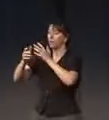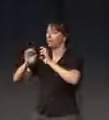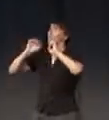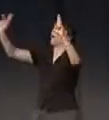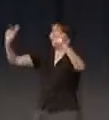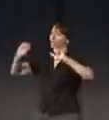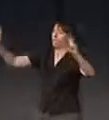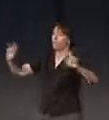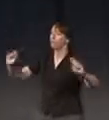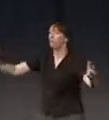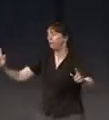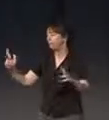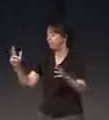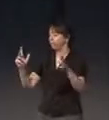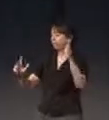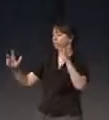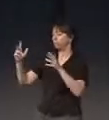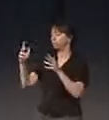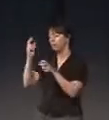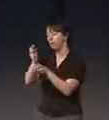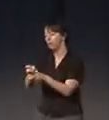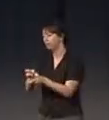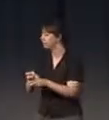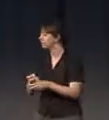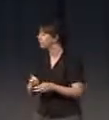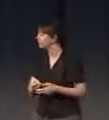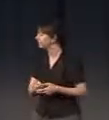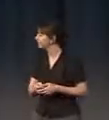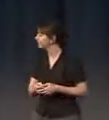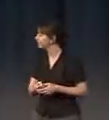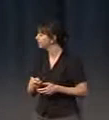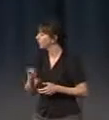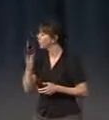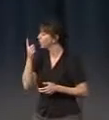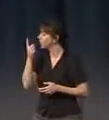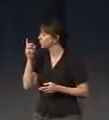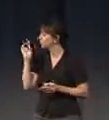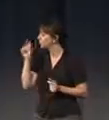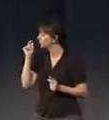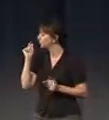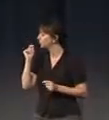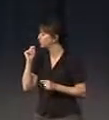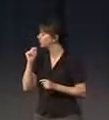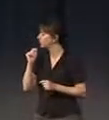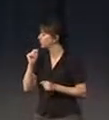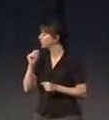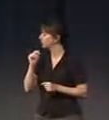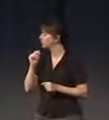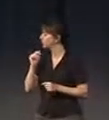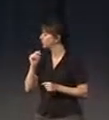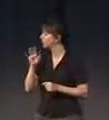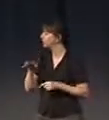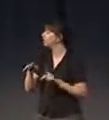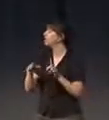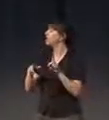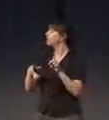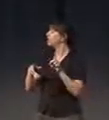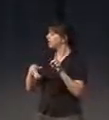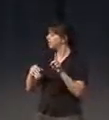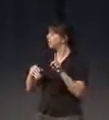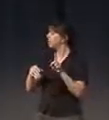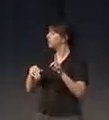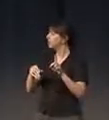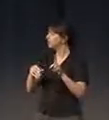one of the, well, here is one of the layer which disappear. Oh, and then we show the video. This means to